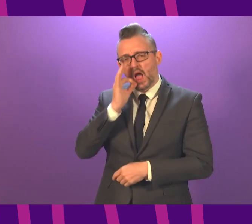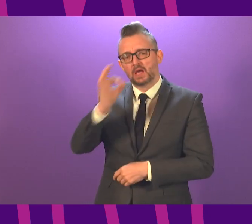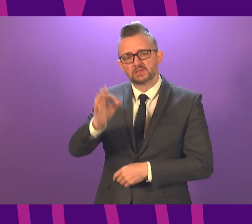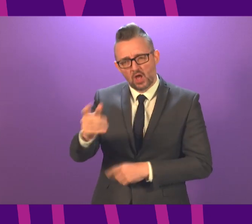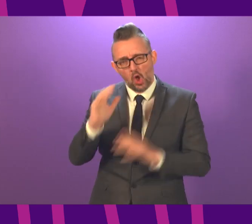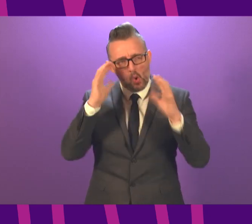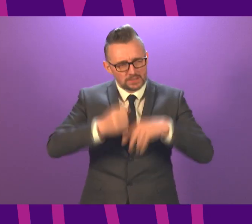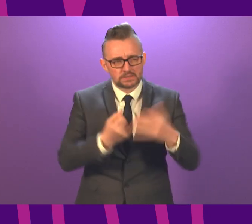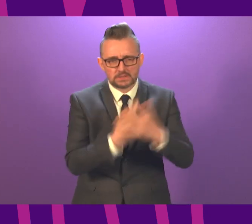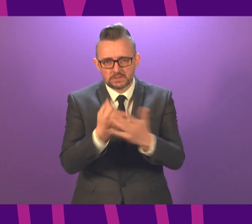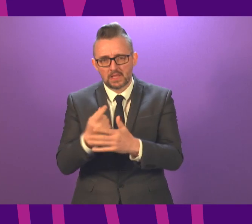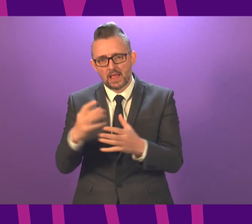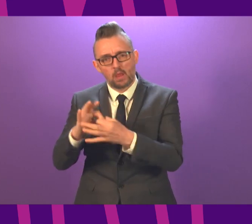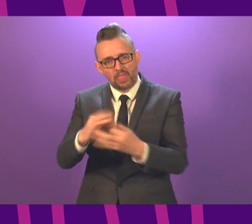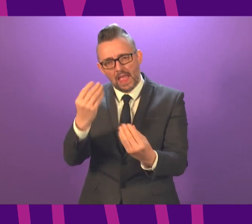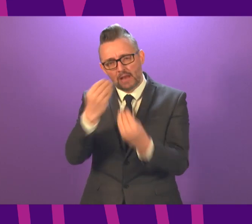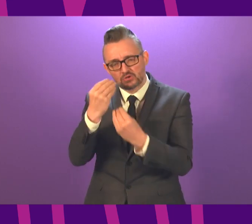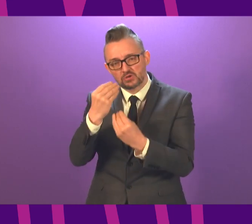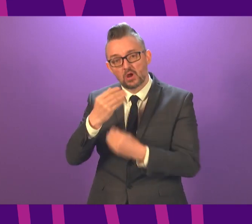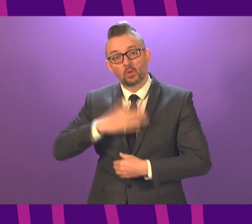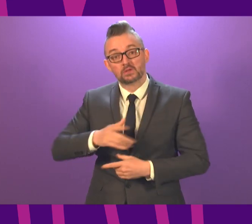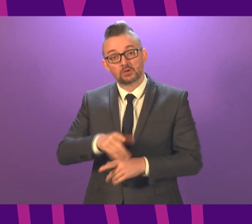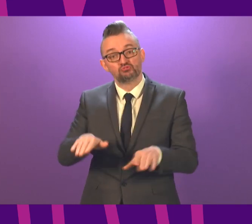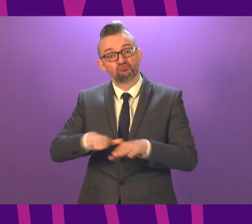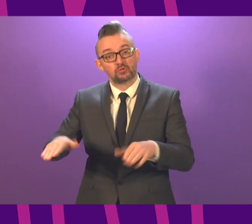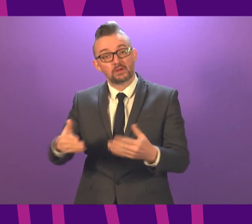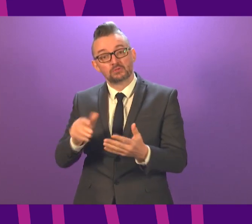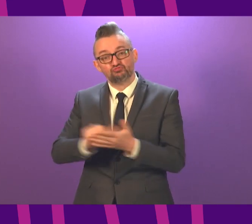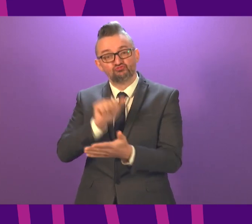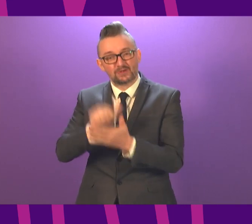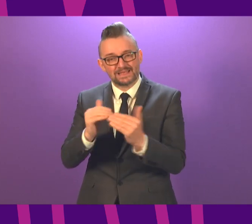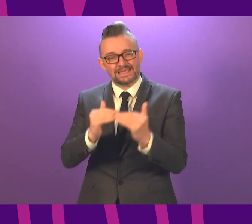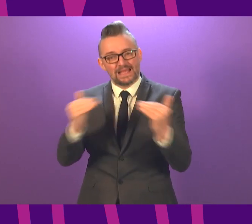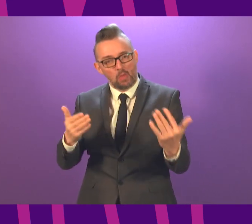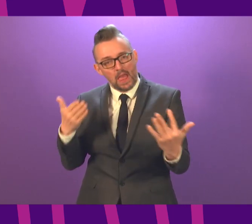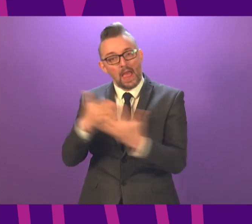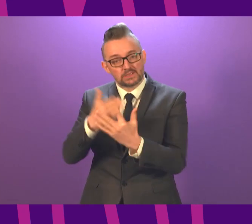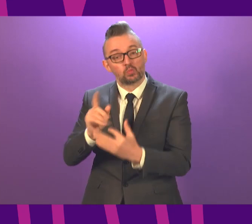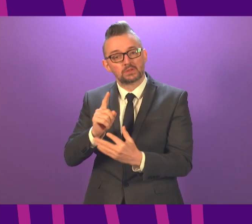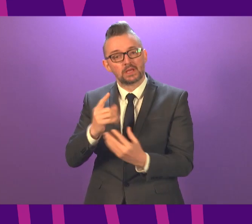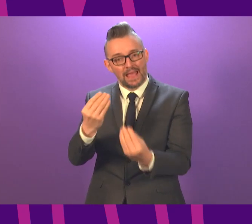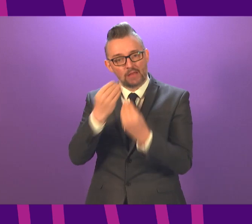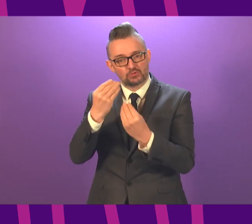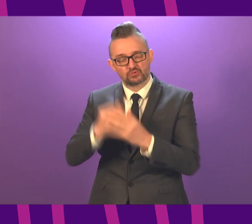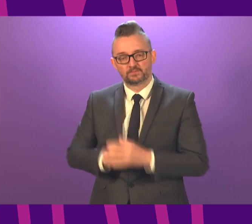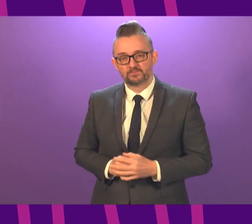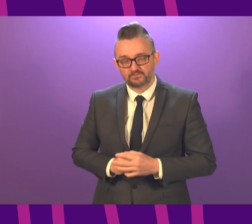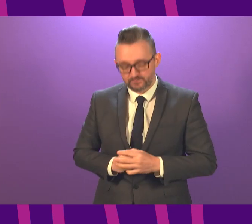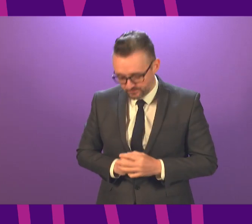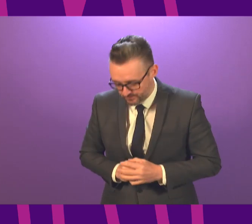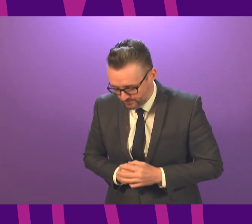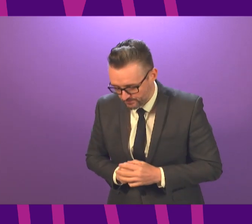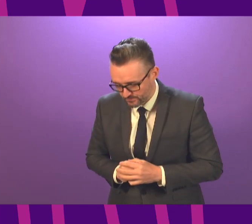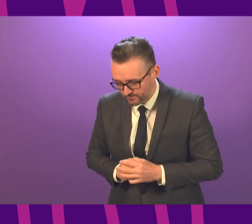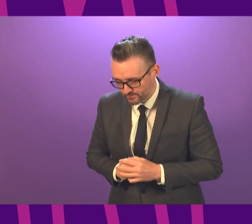concerns, and to ensure that Scottish pupils continue to get equal access to high-quality education? First Minister. Well, can I